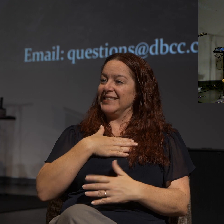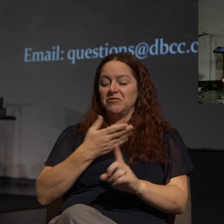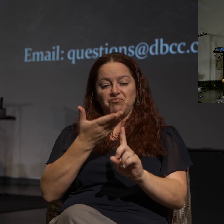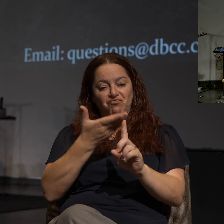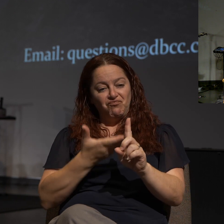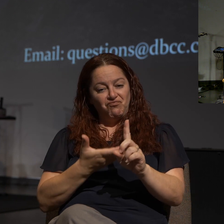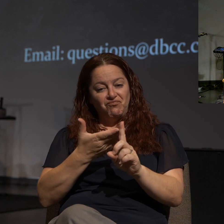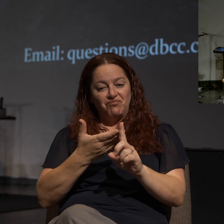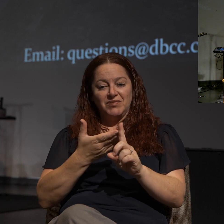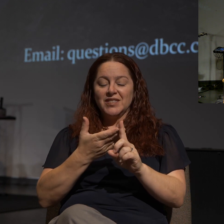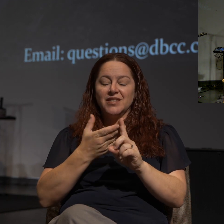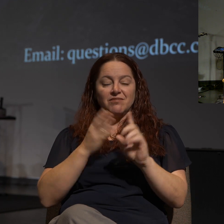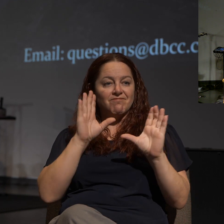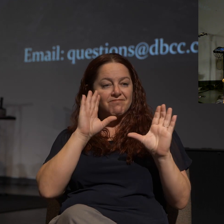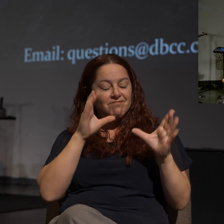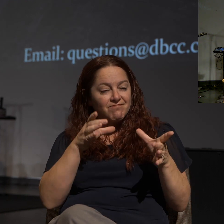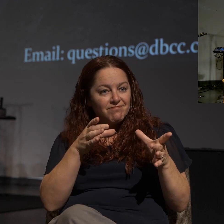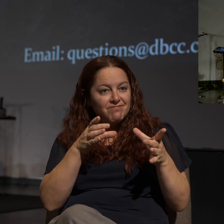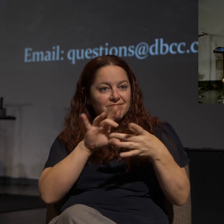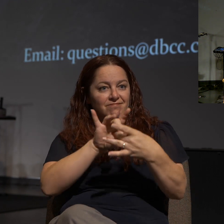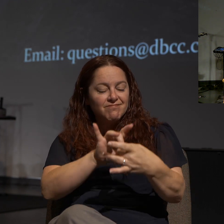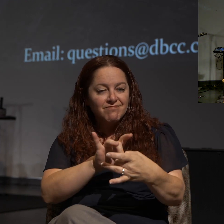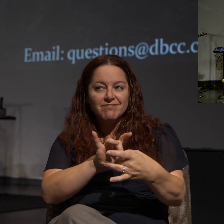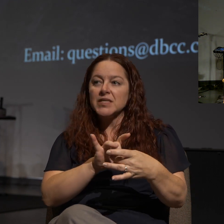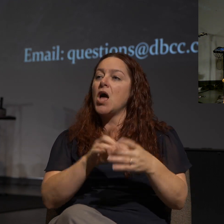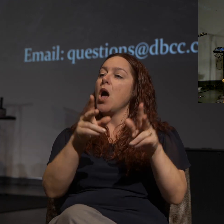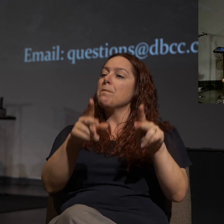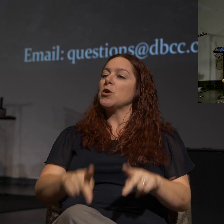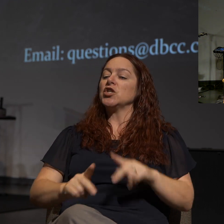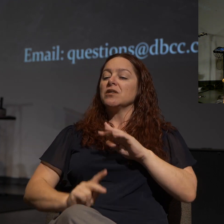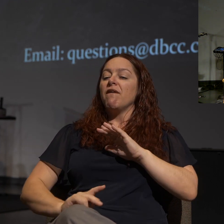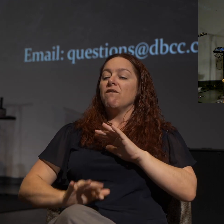engaging, someone who's full of joy.